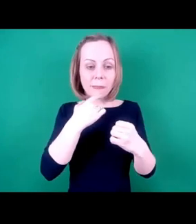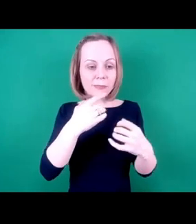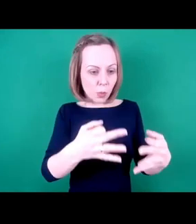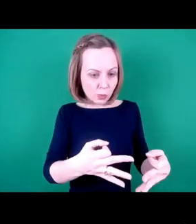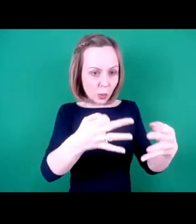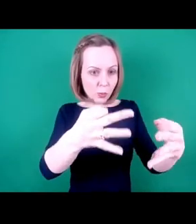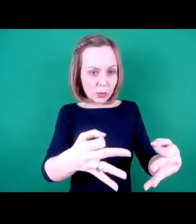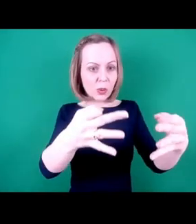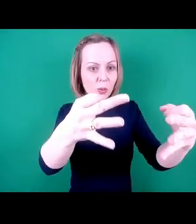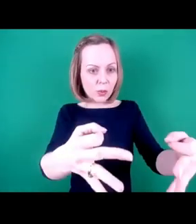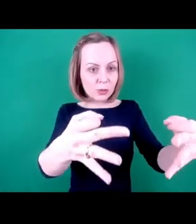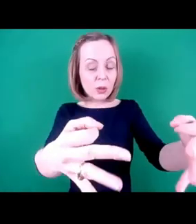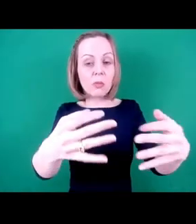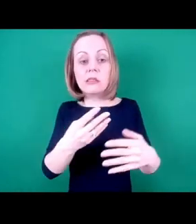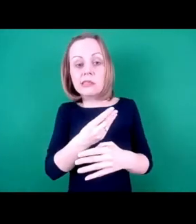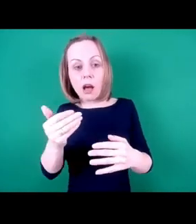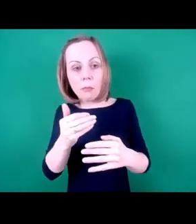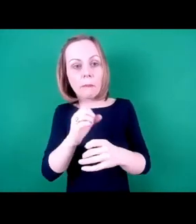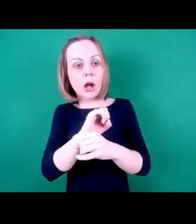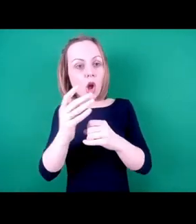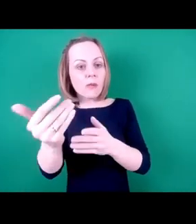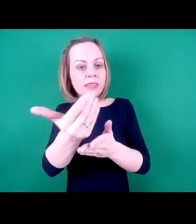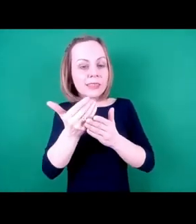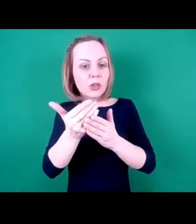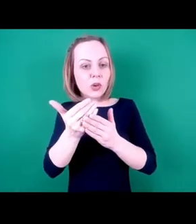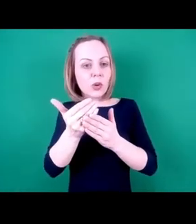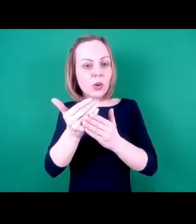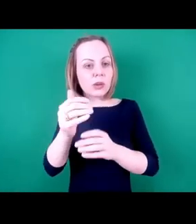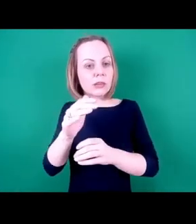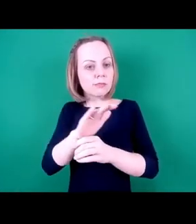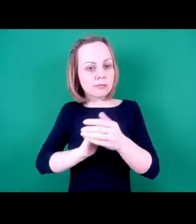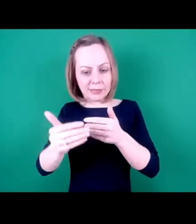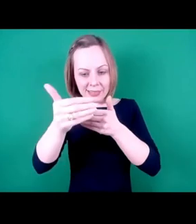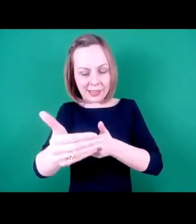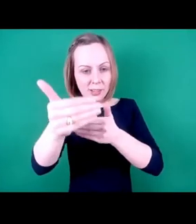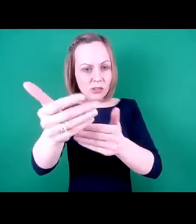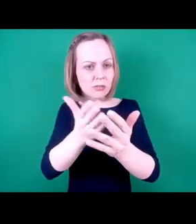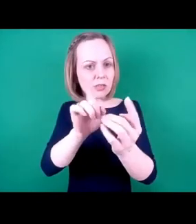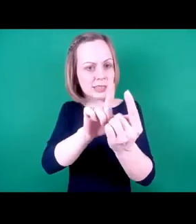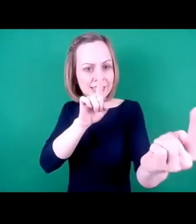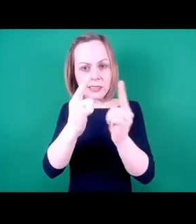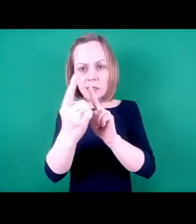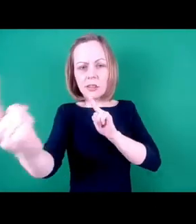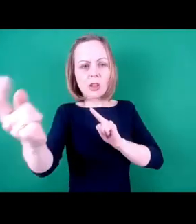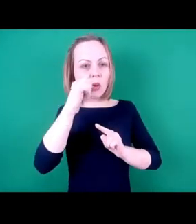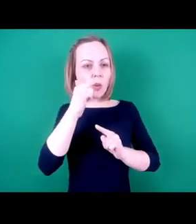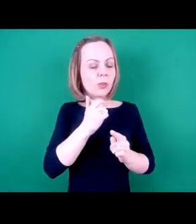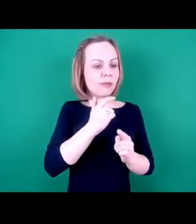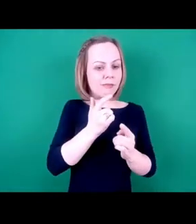COVID secure sessions in our event space and learning studio between lockdowns.